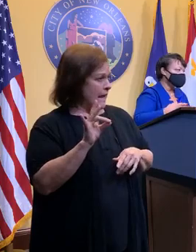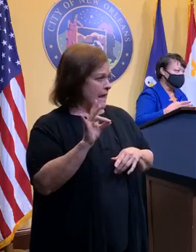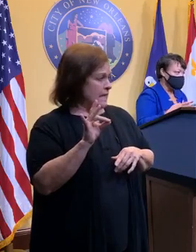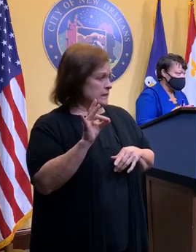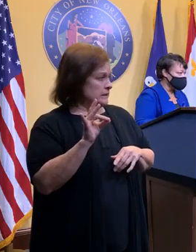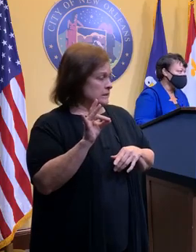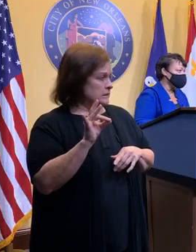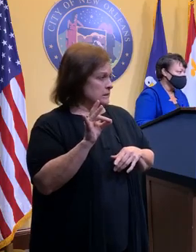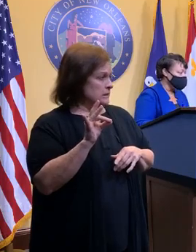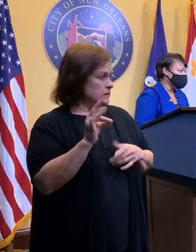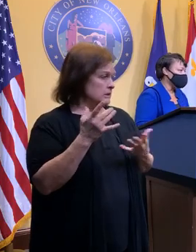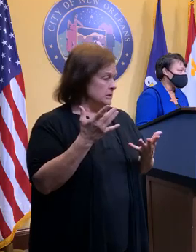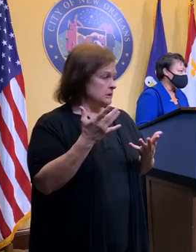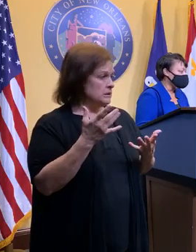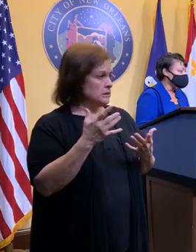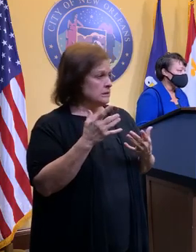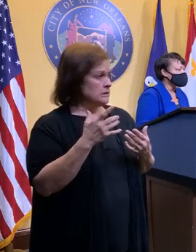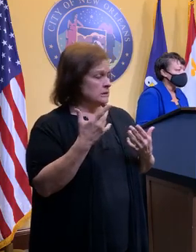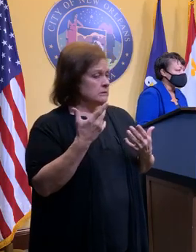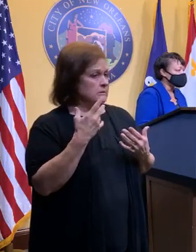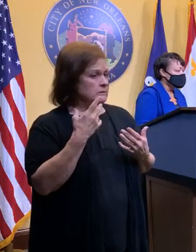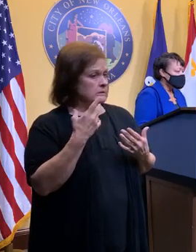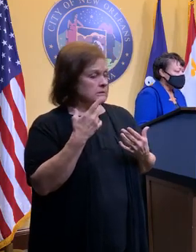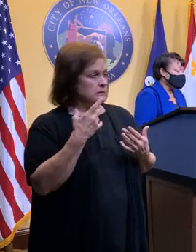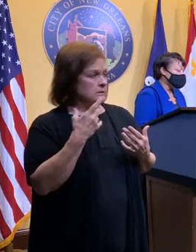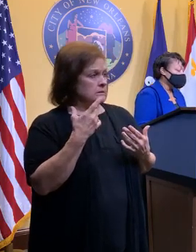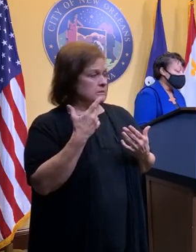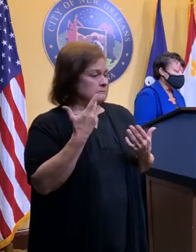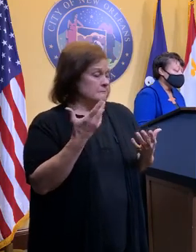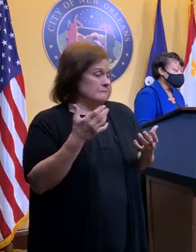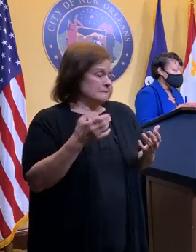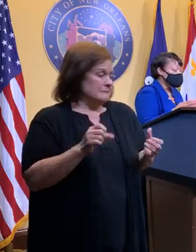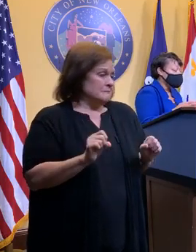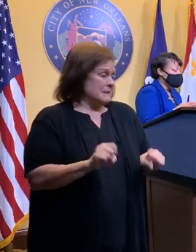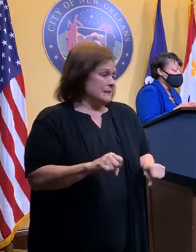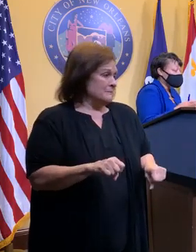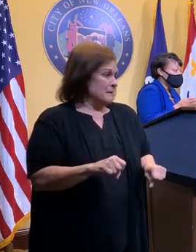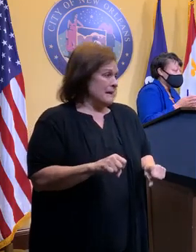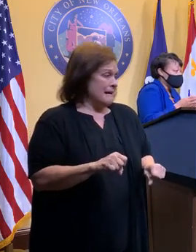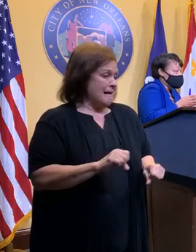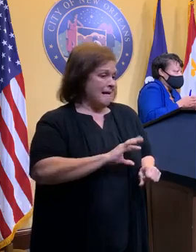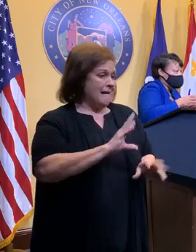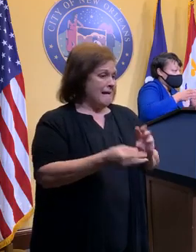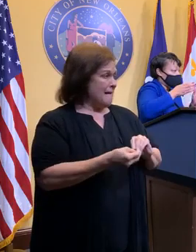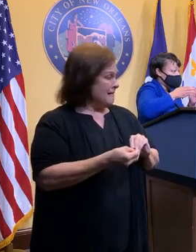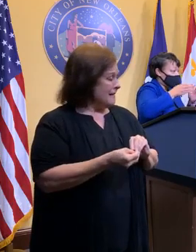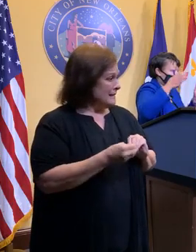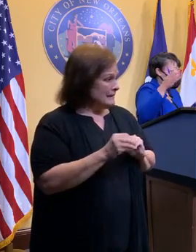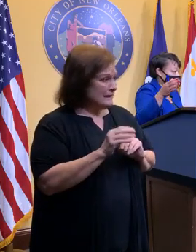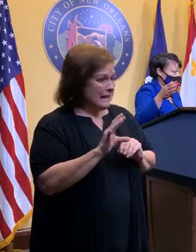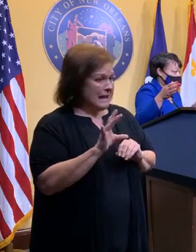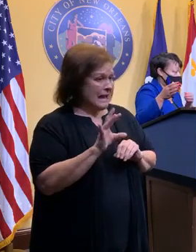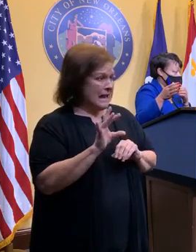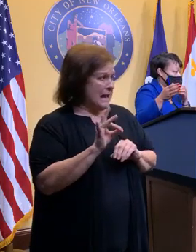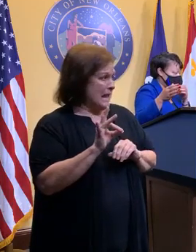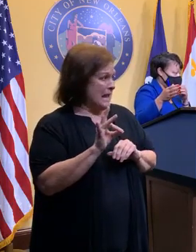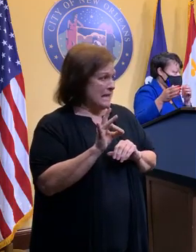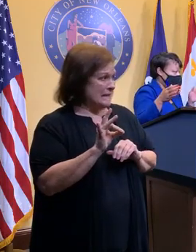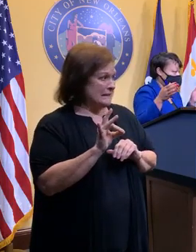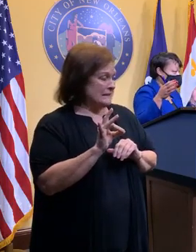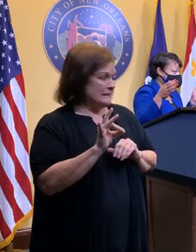again, you know, looking at it closely and not, it could be a total total eight over that entire